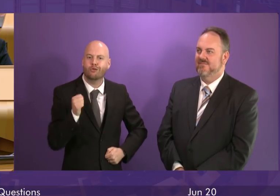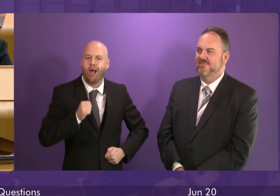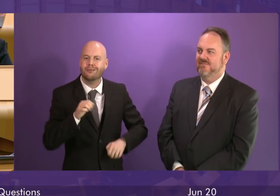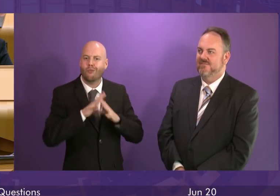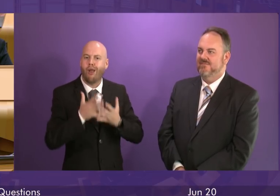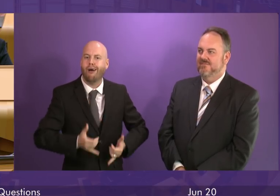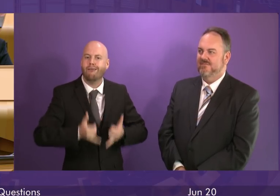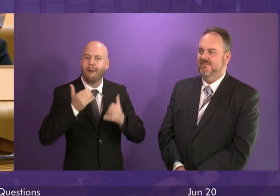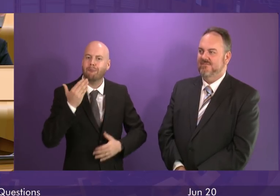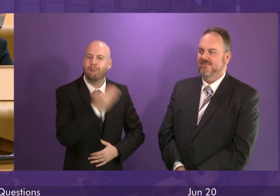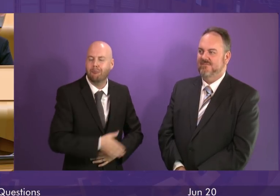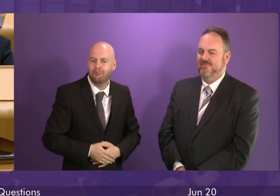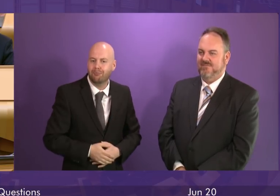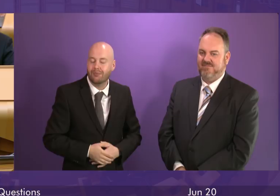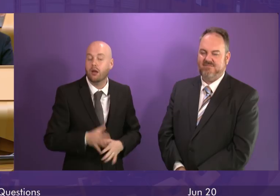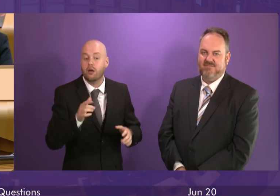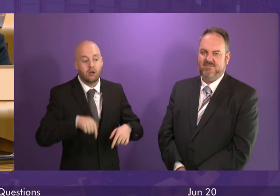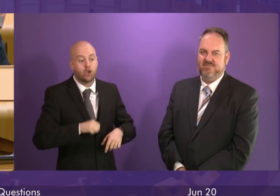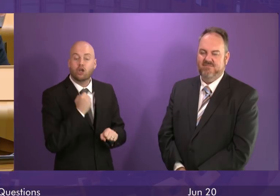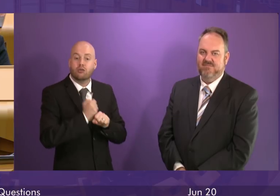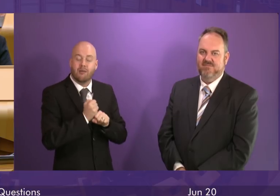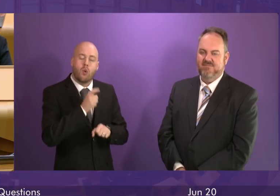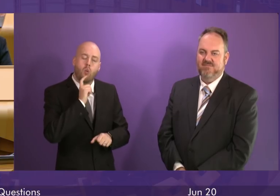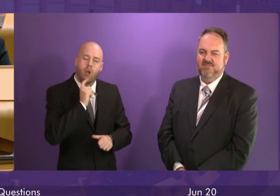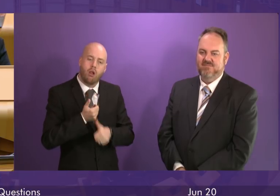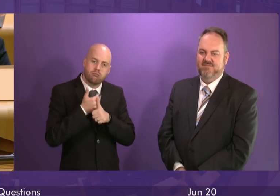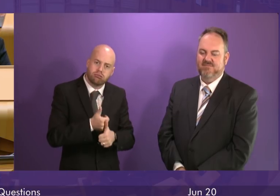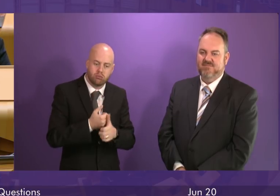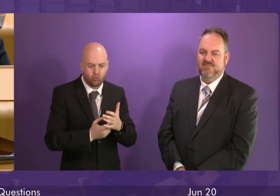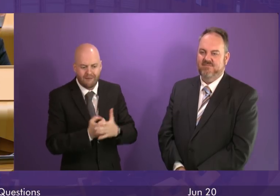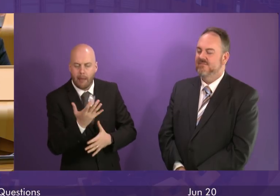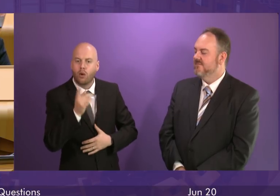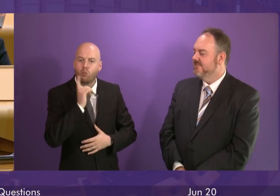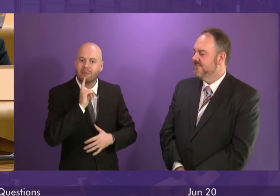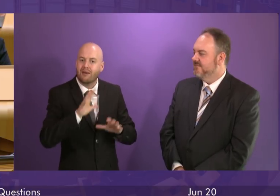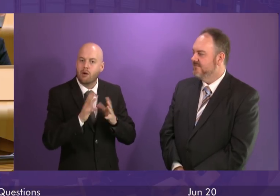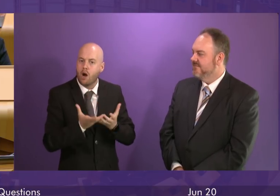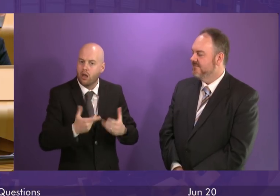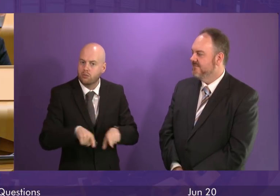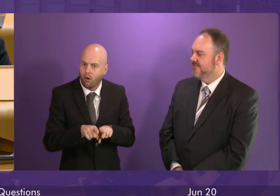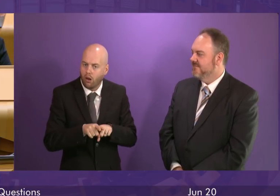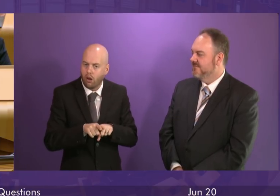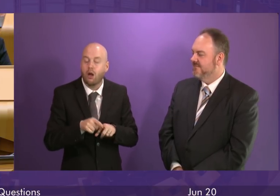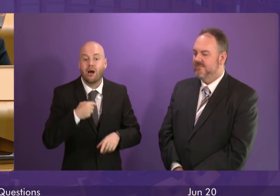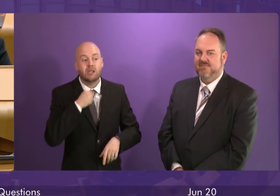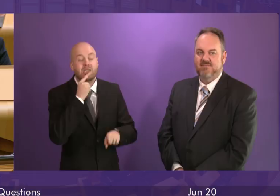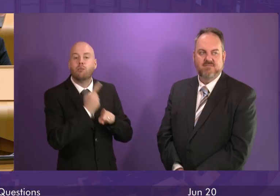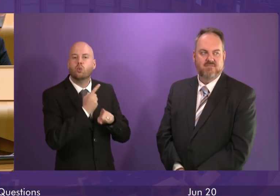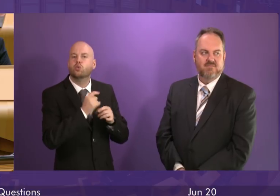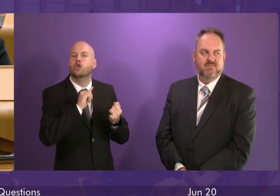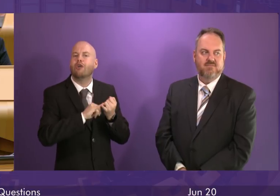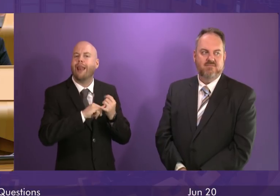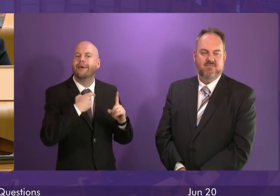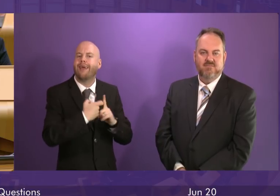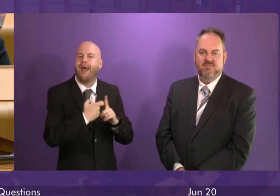development of the women's game and I spoke to Shelley Kerr just a wee while ago and said to her what I'll say publicly to